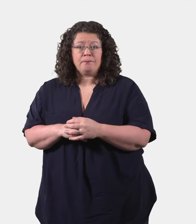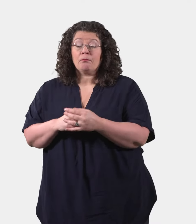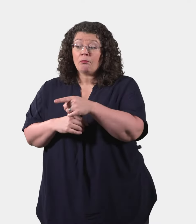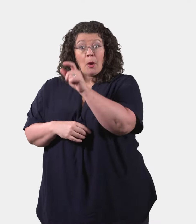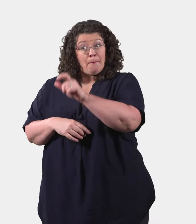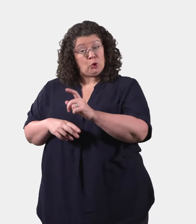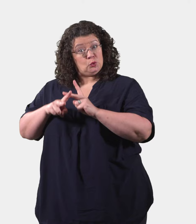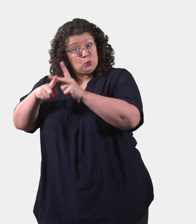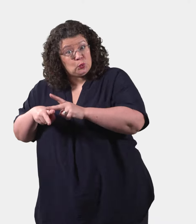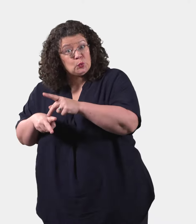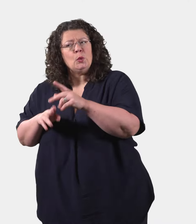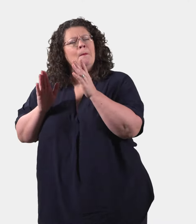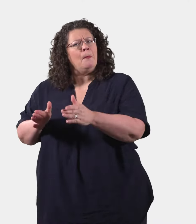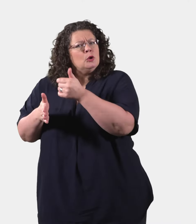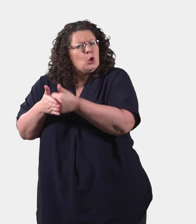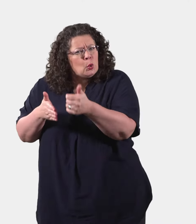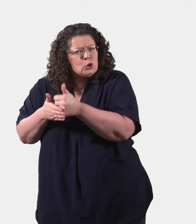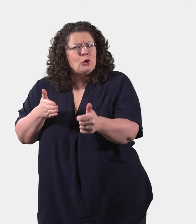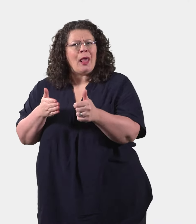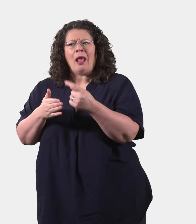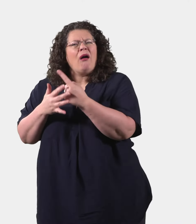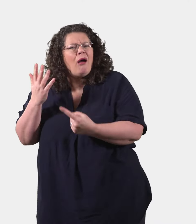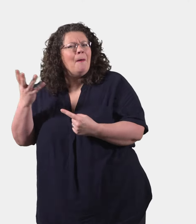And the person you care for must usually get one of these benefits.